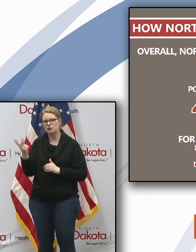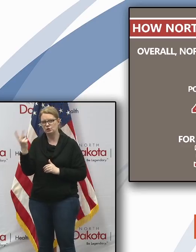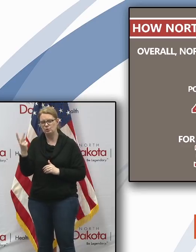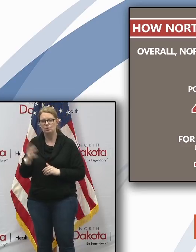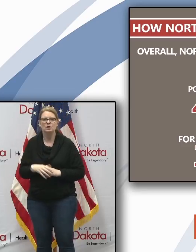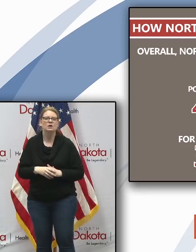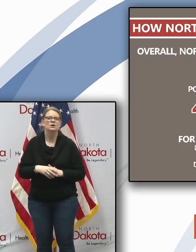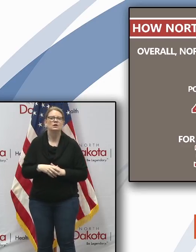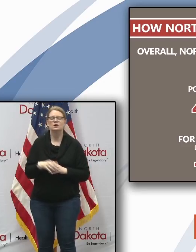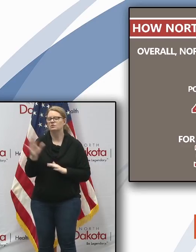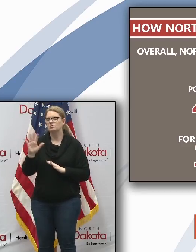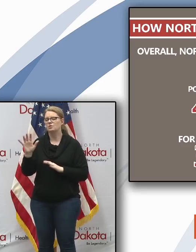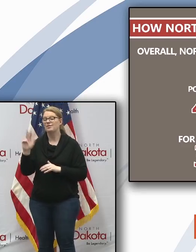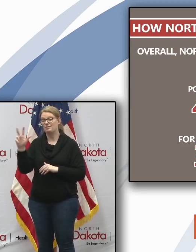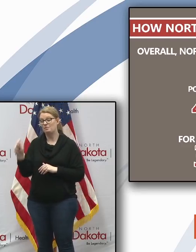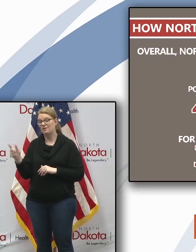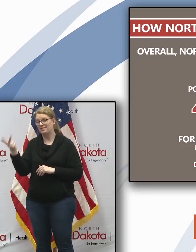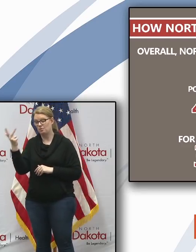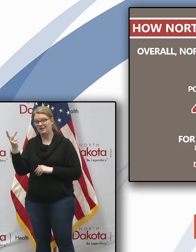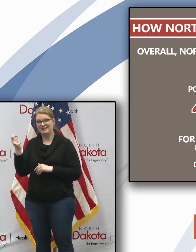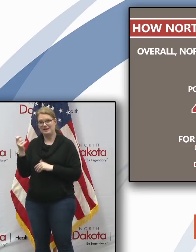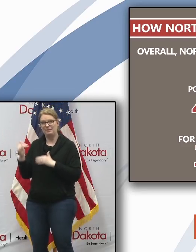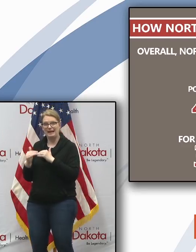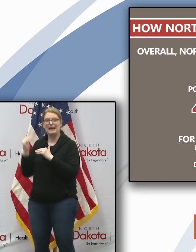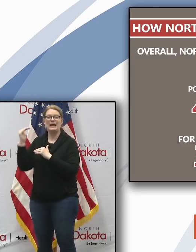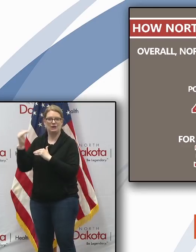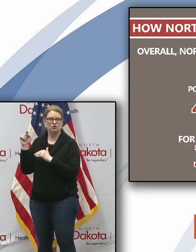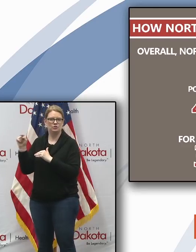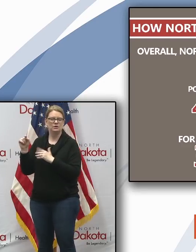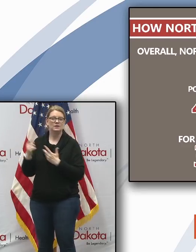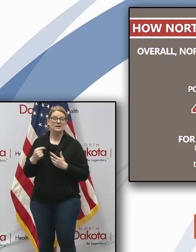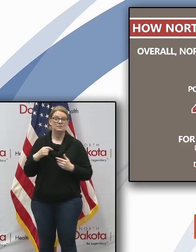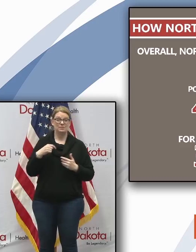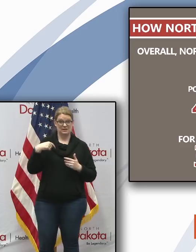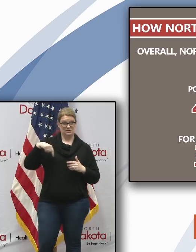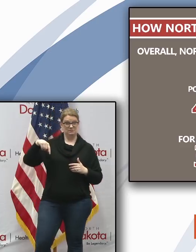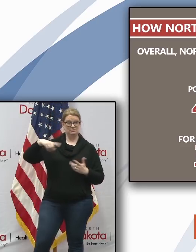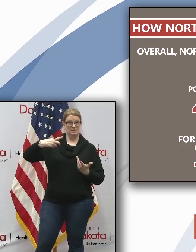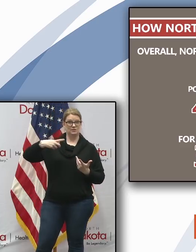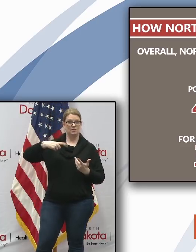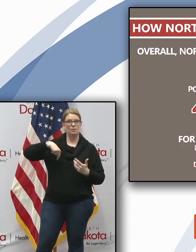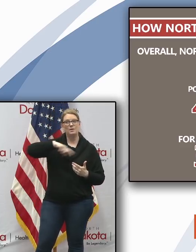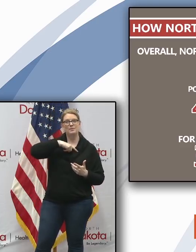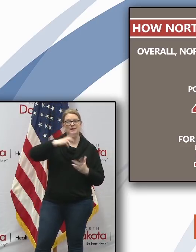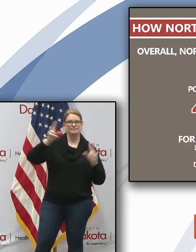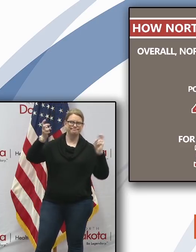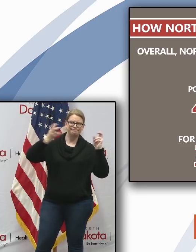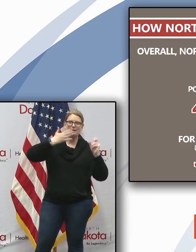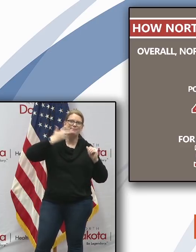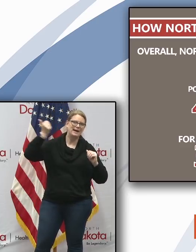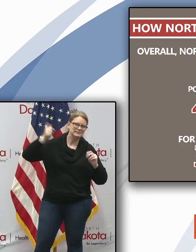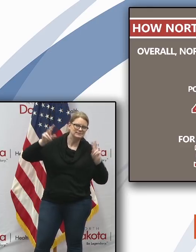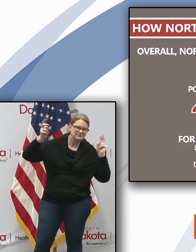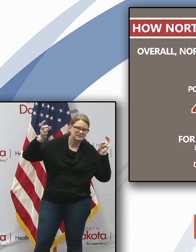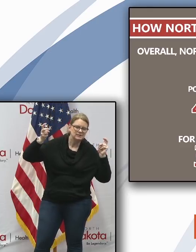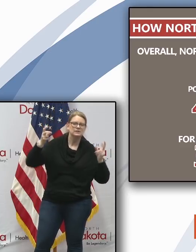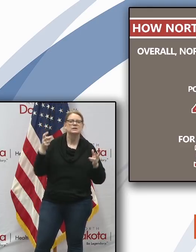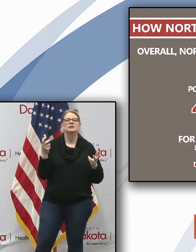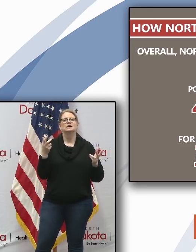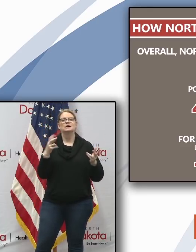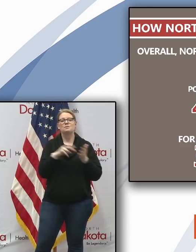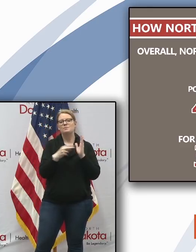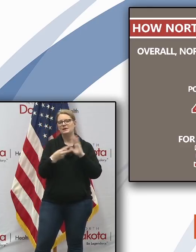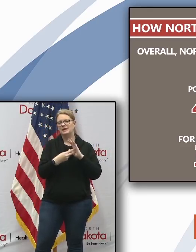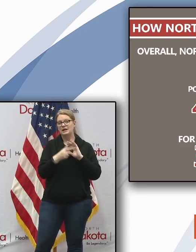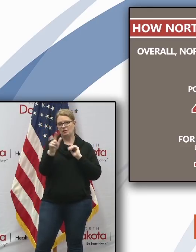or 3.3 percent slightly higher but we're among the best states i mean saying best meaning in terms of uh we have a